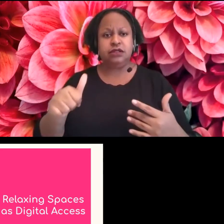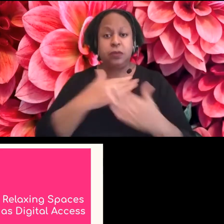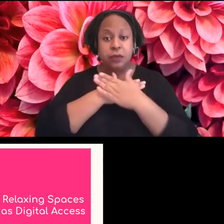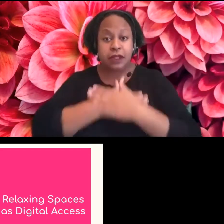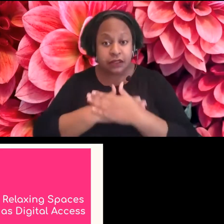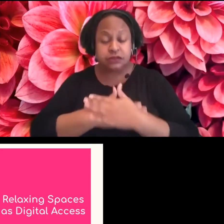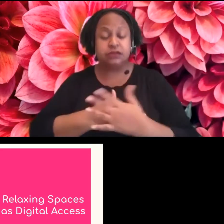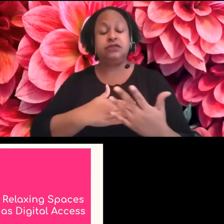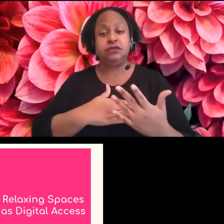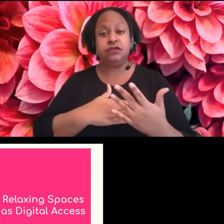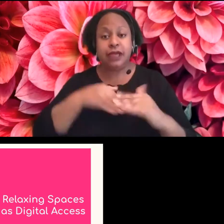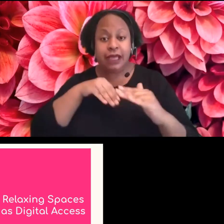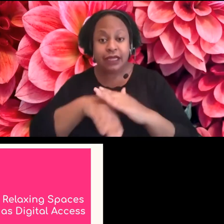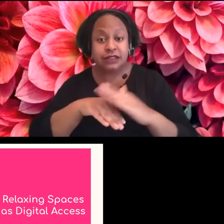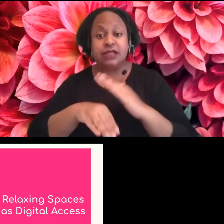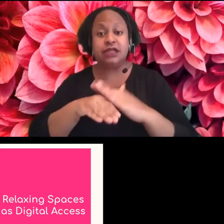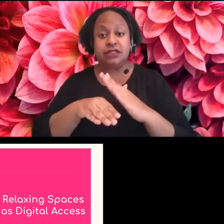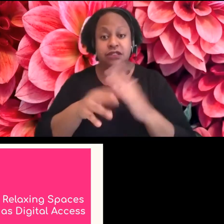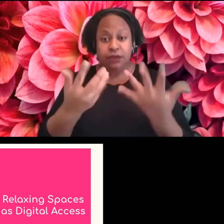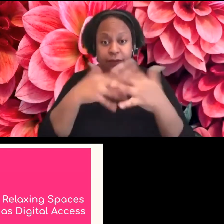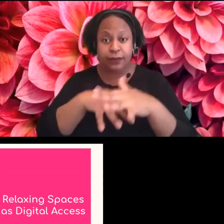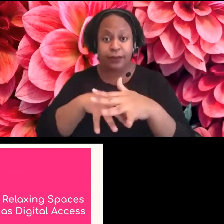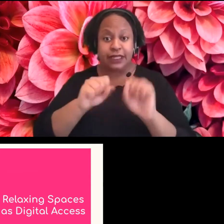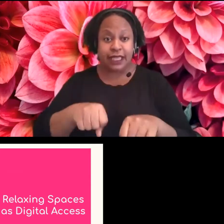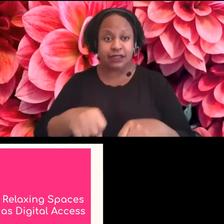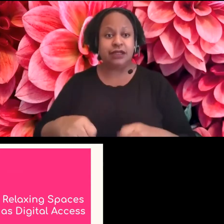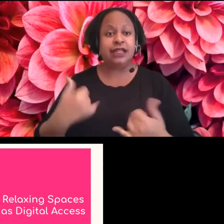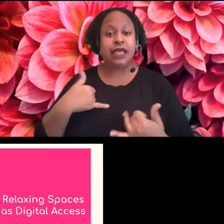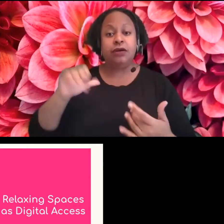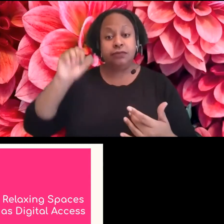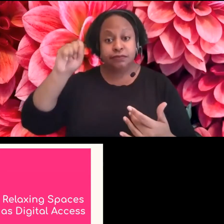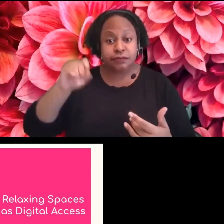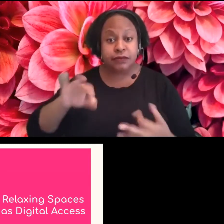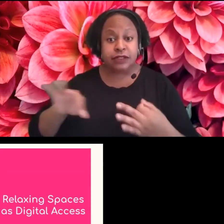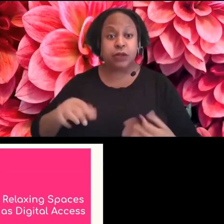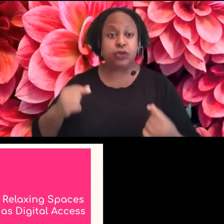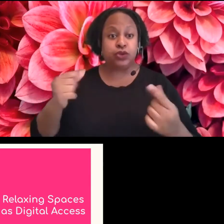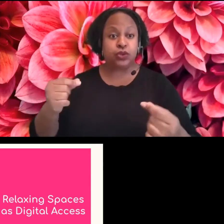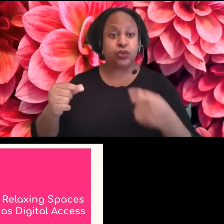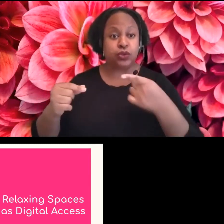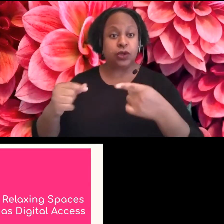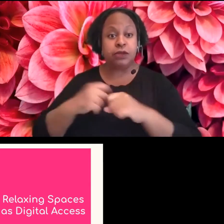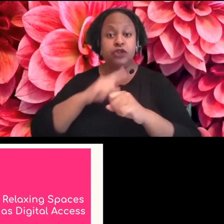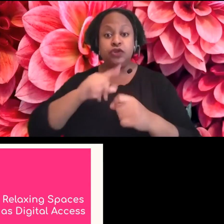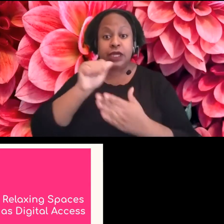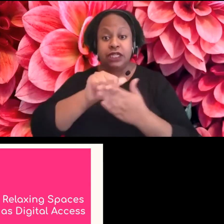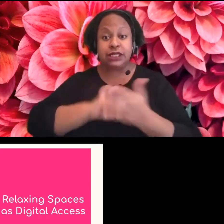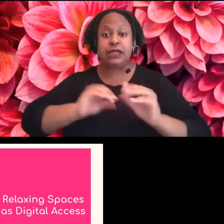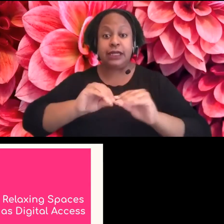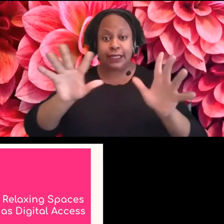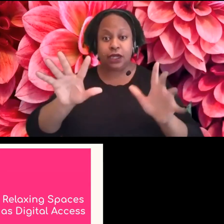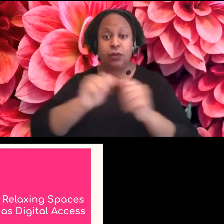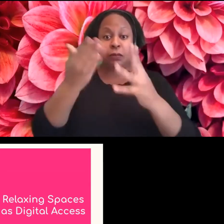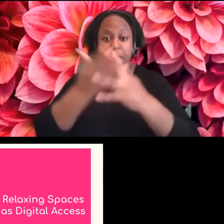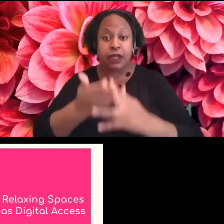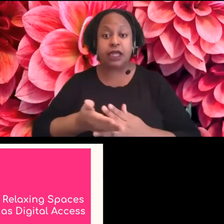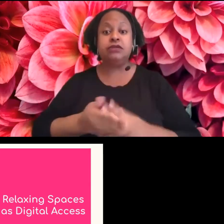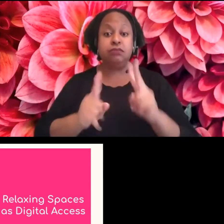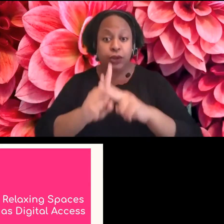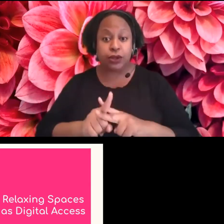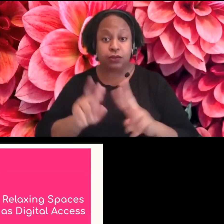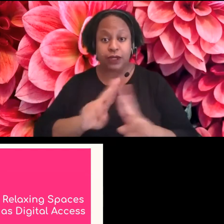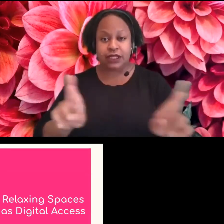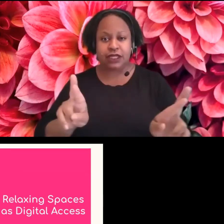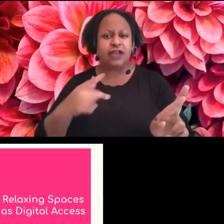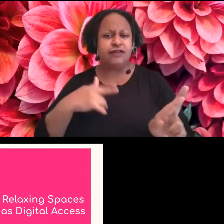um, you know, providing a clear agenda with expectations and integrated breaks. I think the breaks is probably the most important part